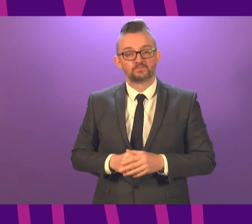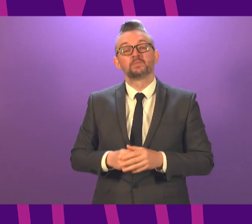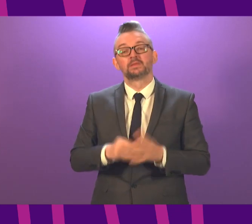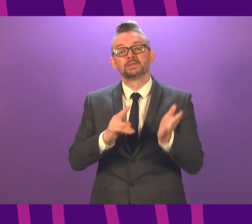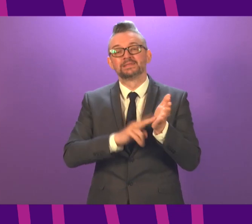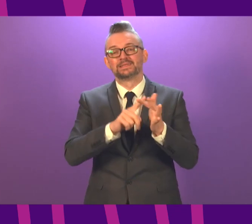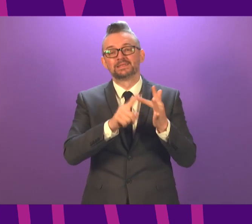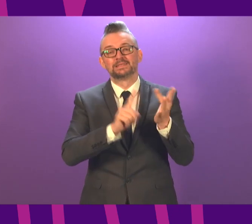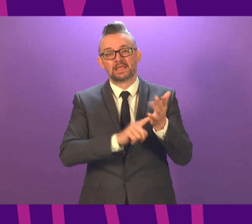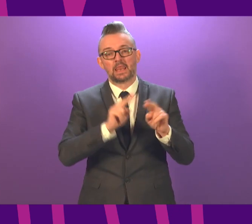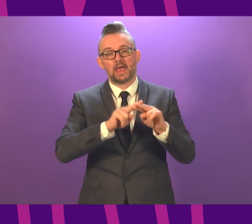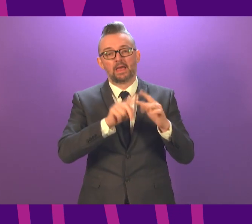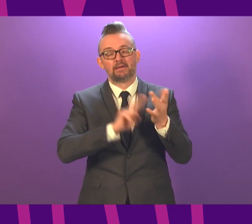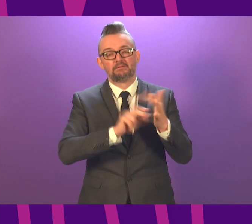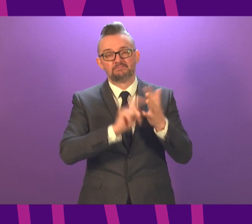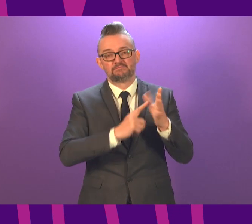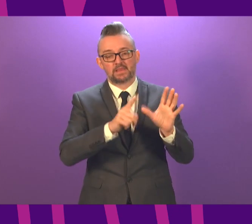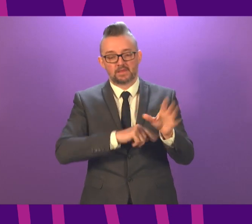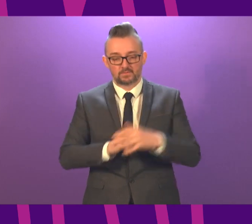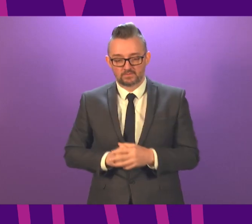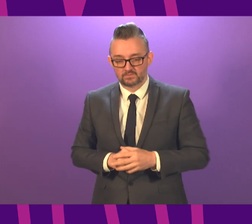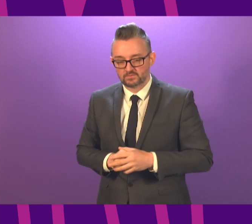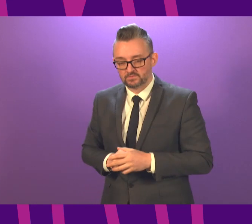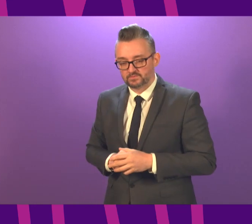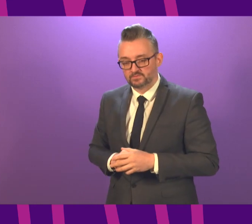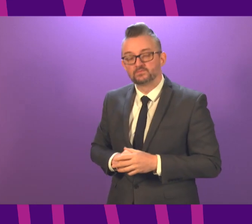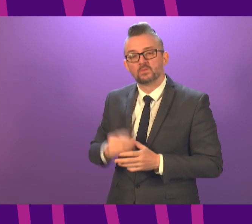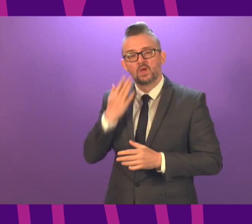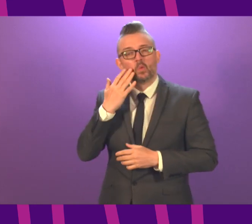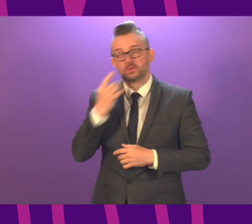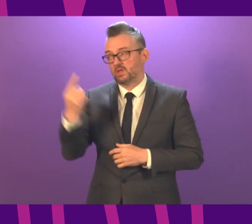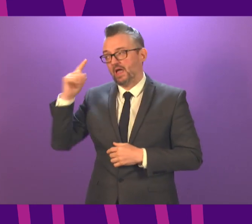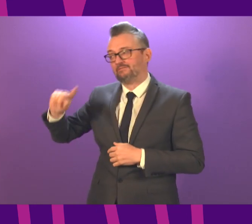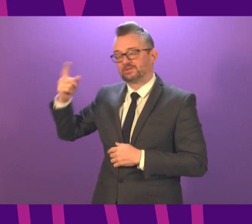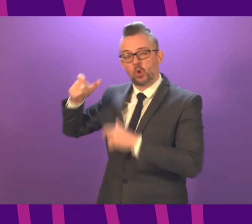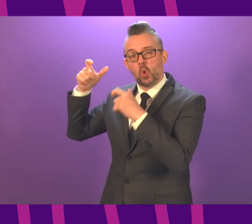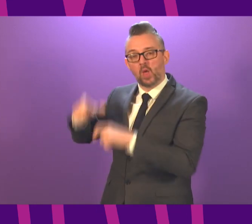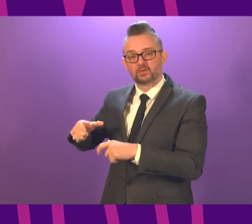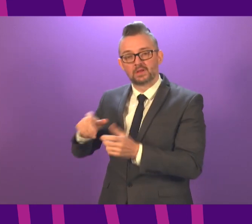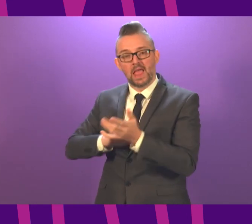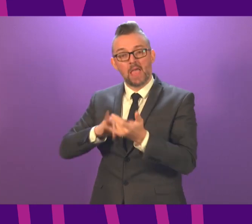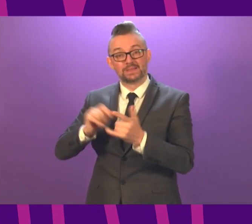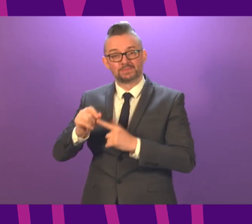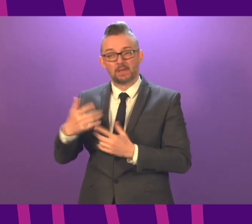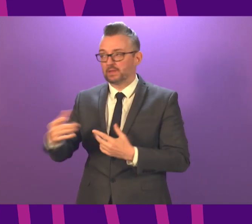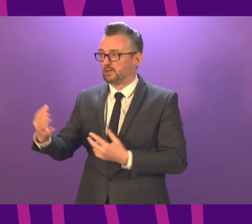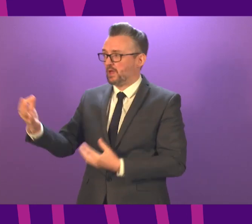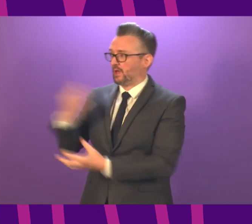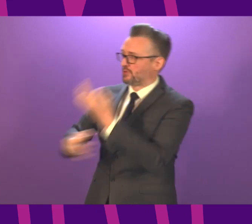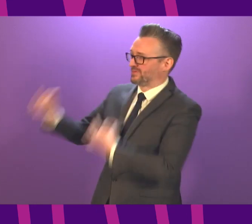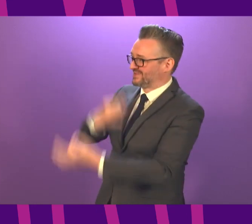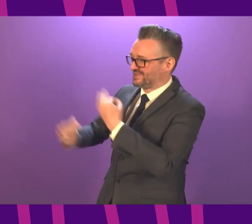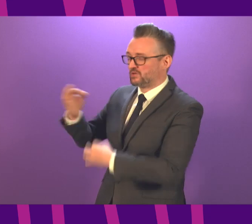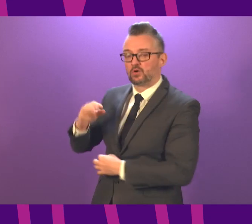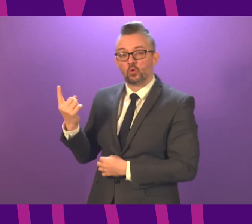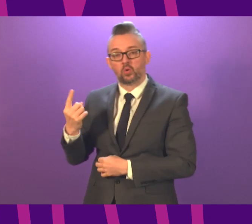Findlay? Findlay During the first lockdown, MSPs were inundated with workers who were concerned about